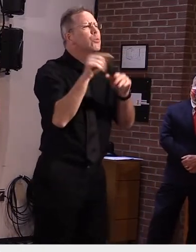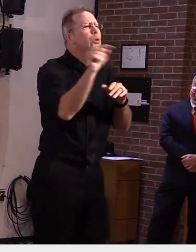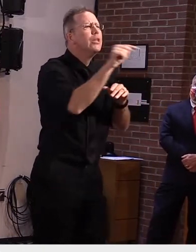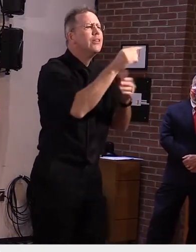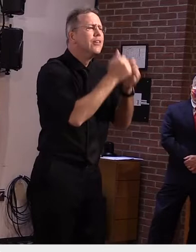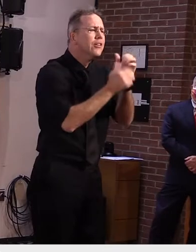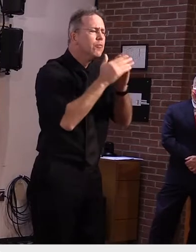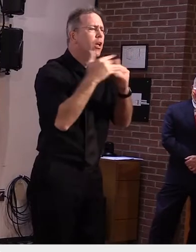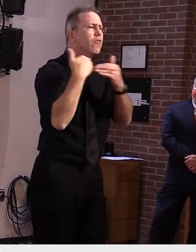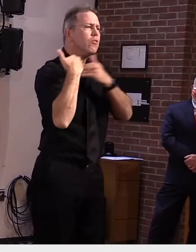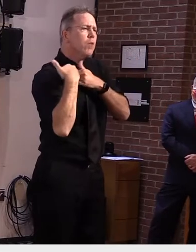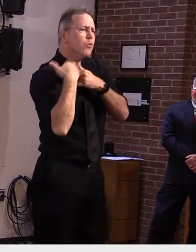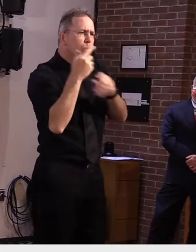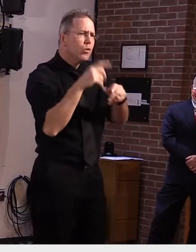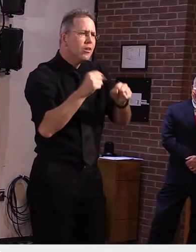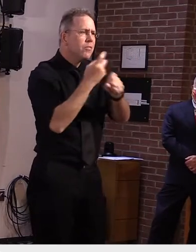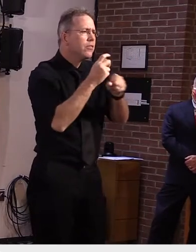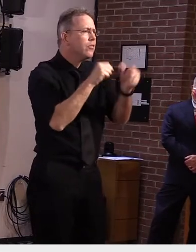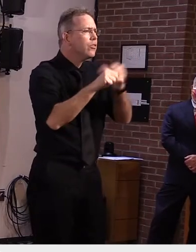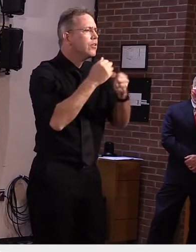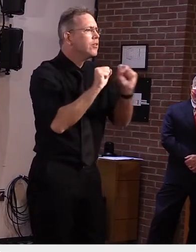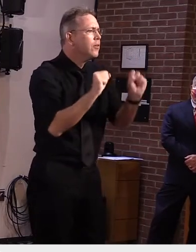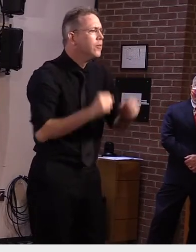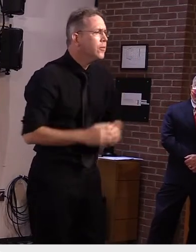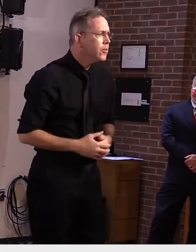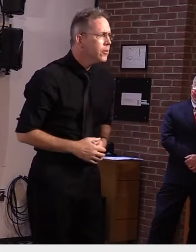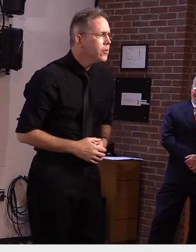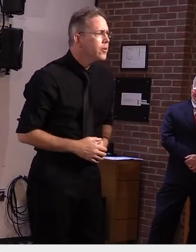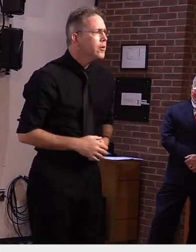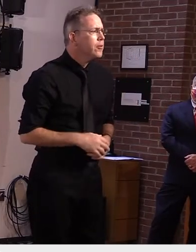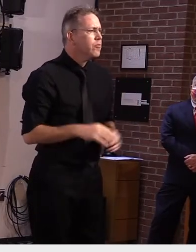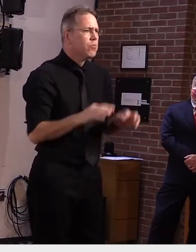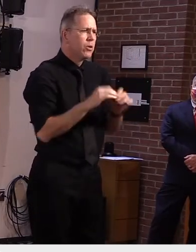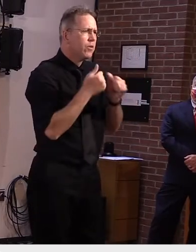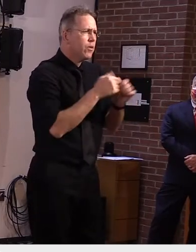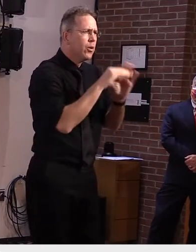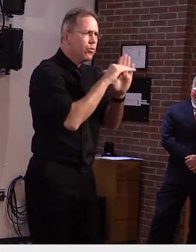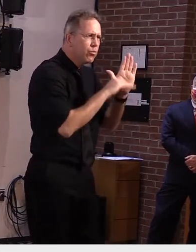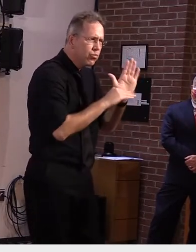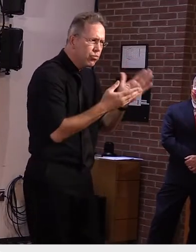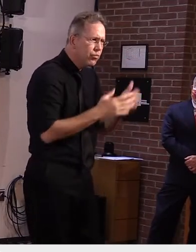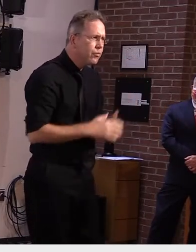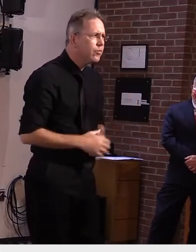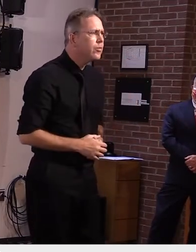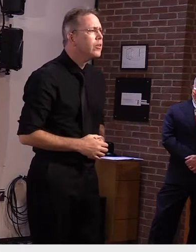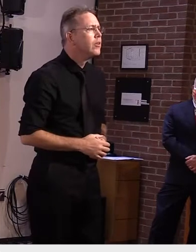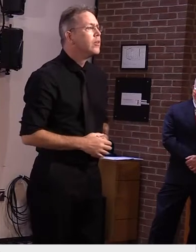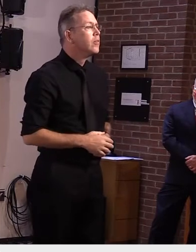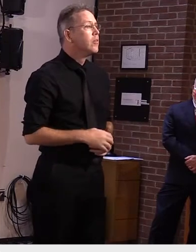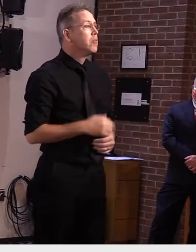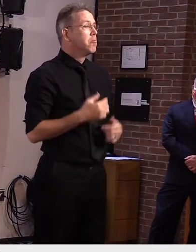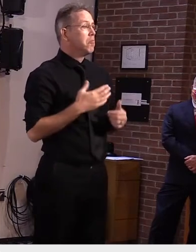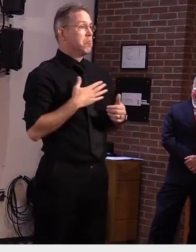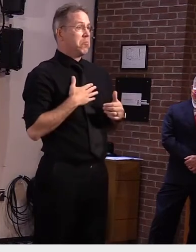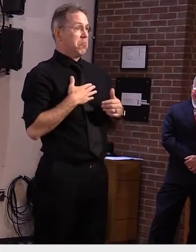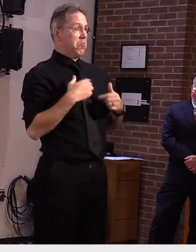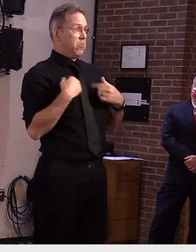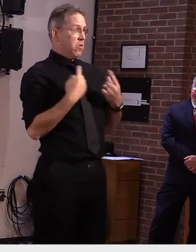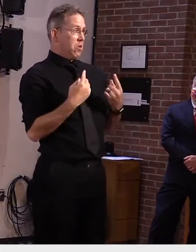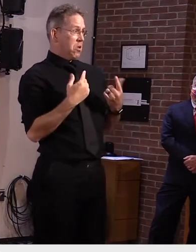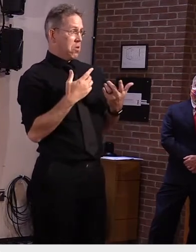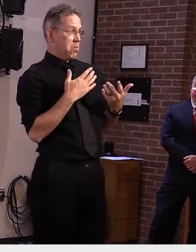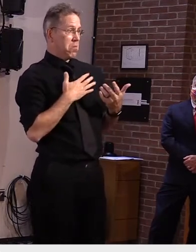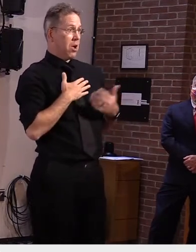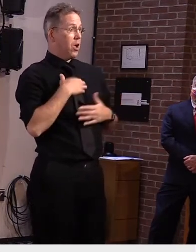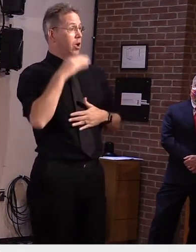those constituents to to abide by that but from our standpoint we're trying to just at least provide the guidance on how to do it safely